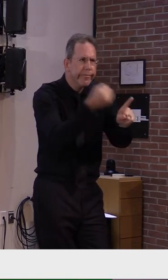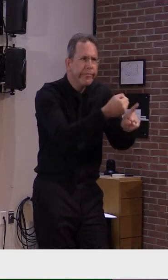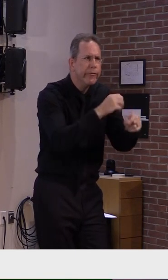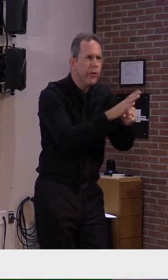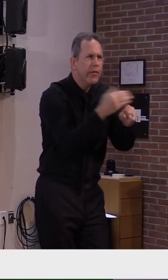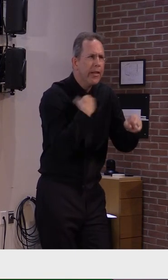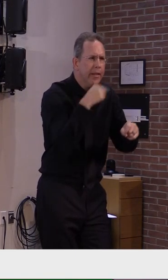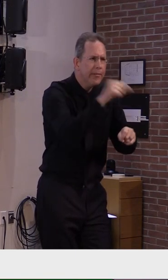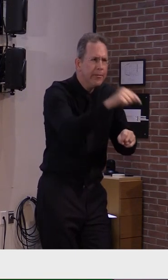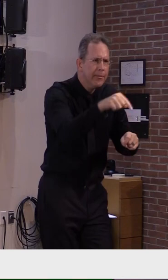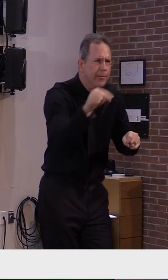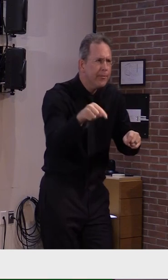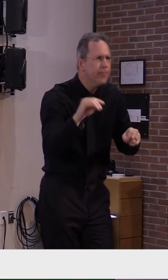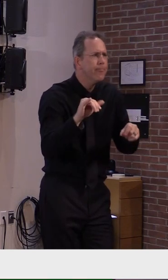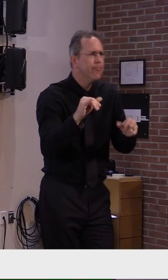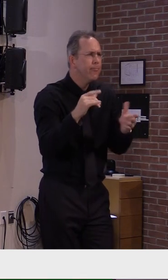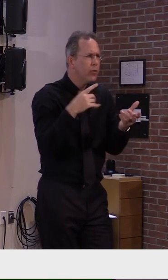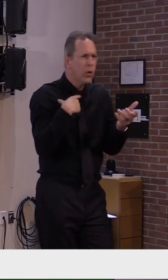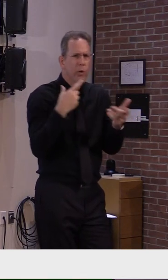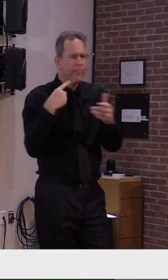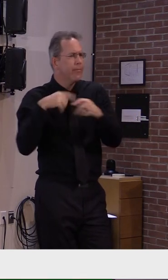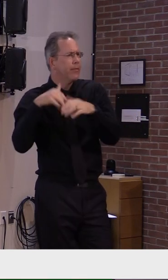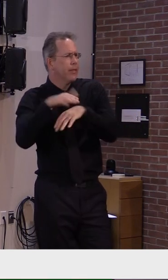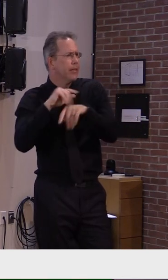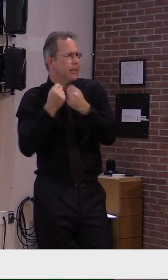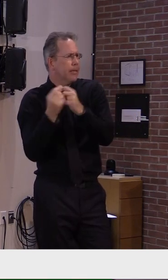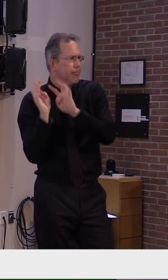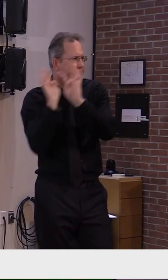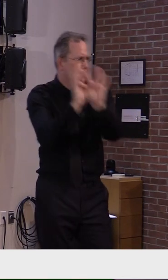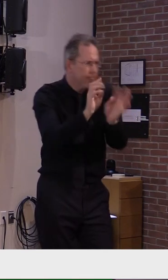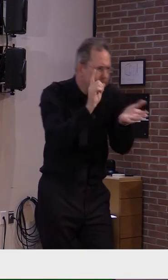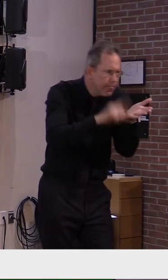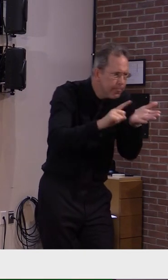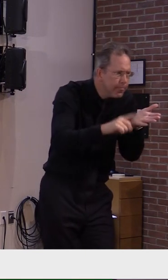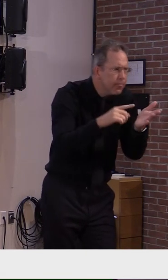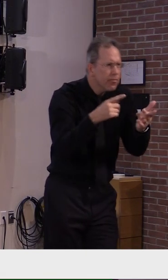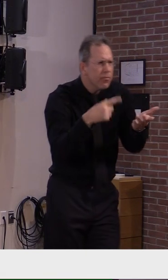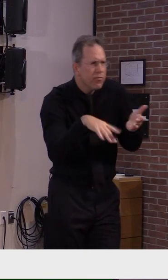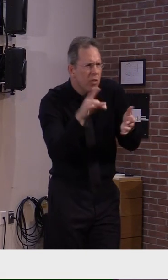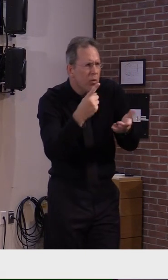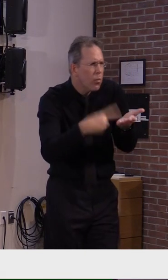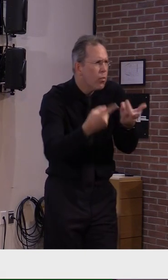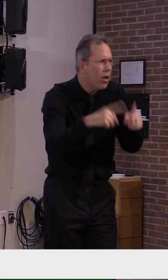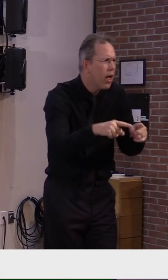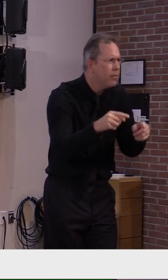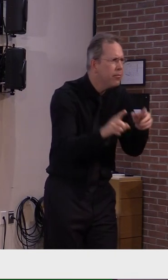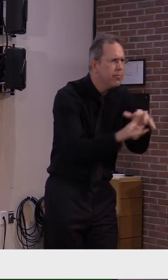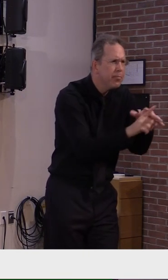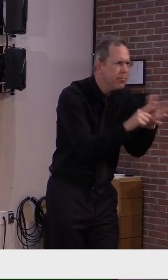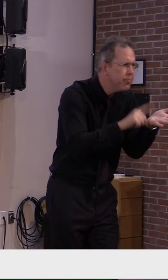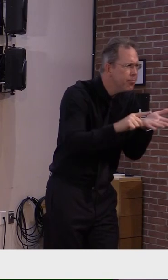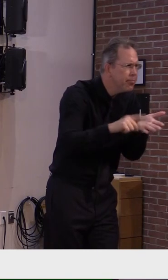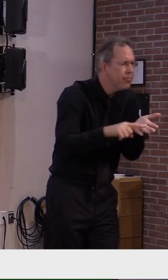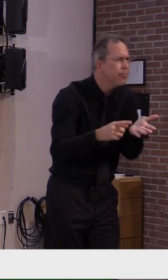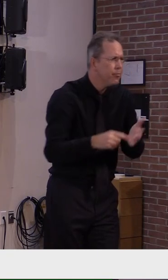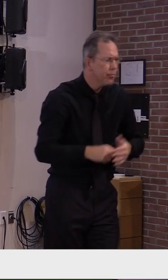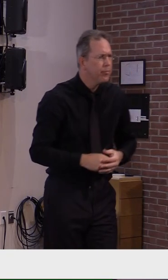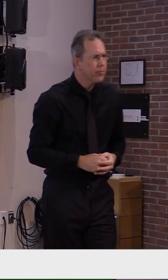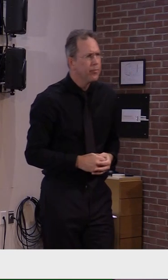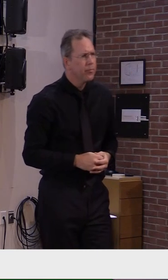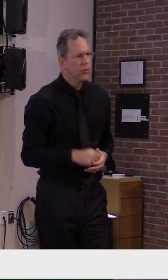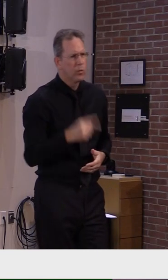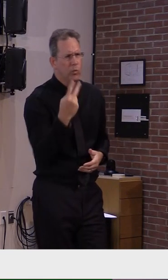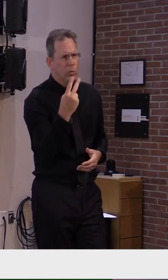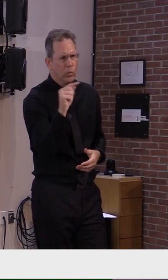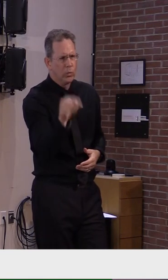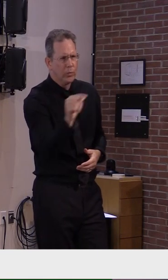the needs of their residents and support they may require to keep residents safe and on the road of recovery.